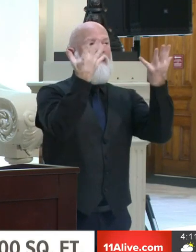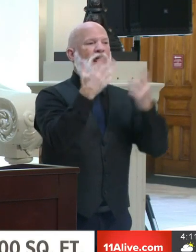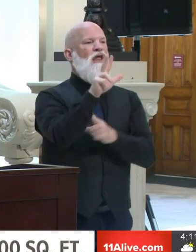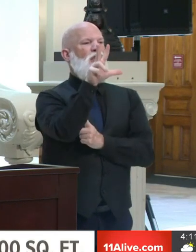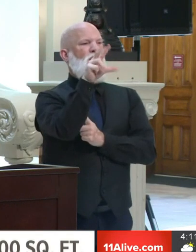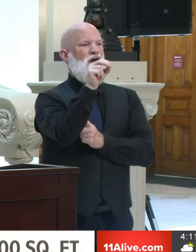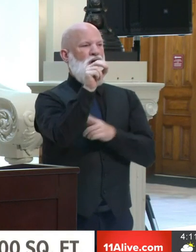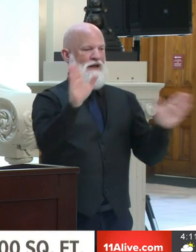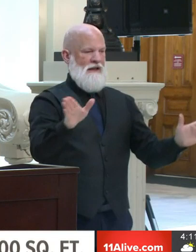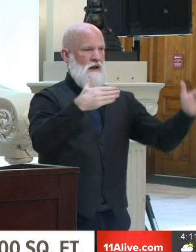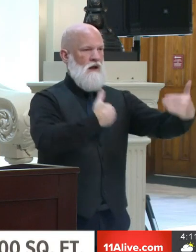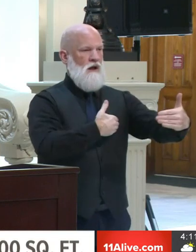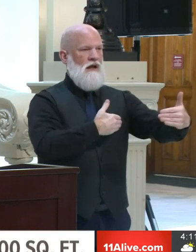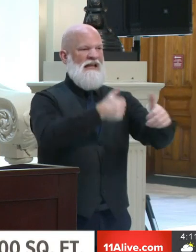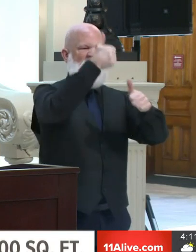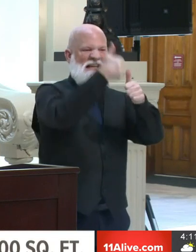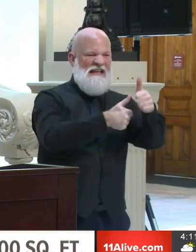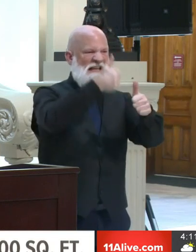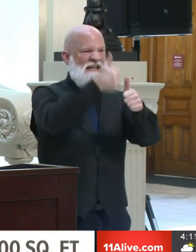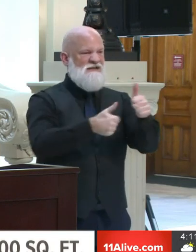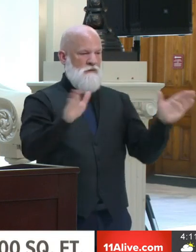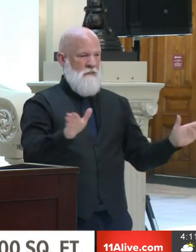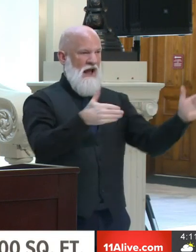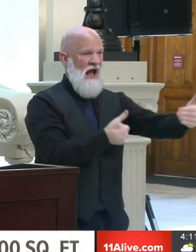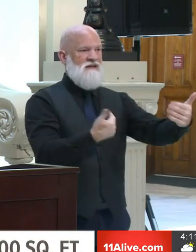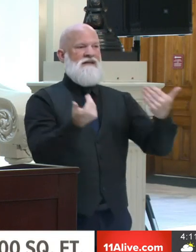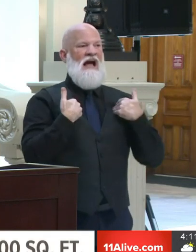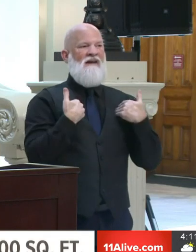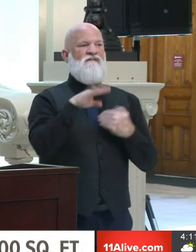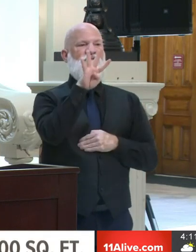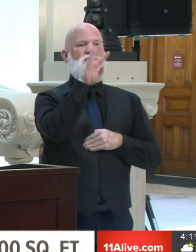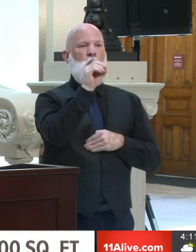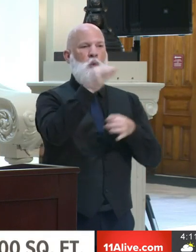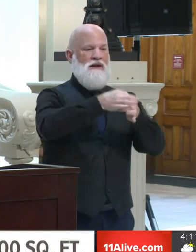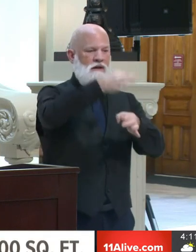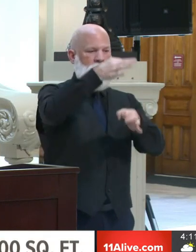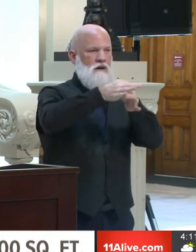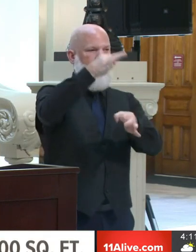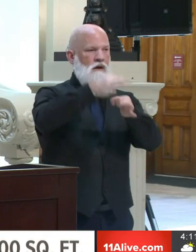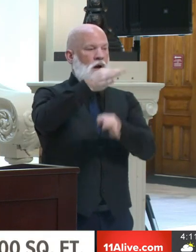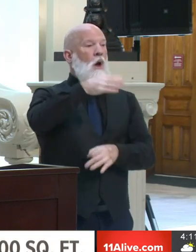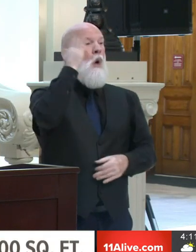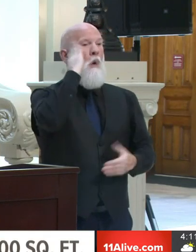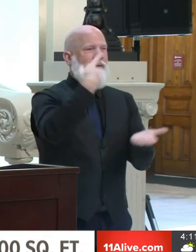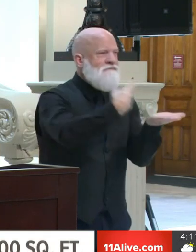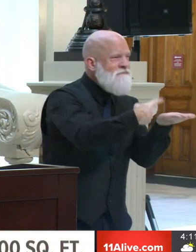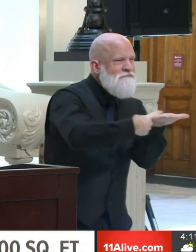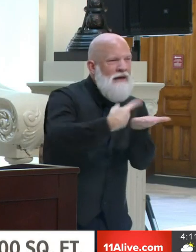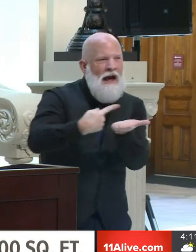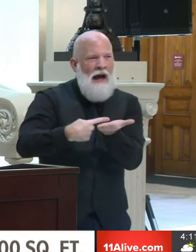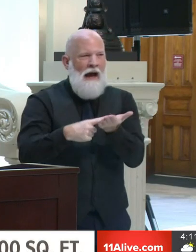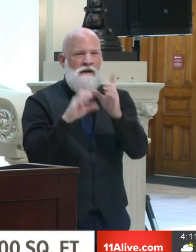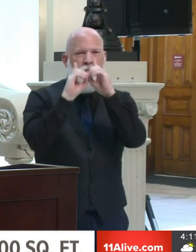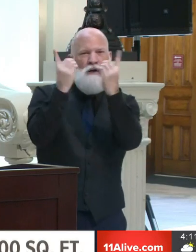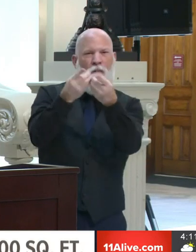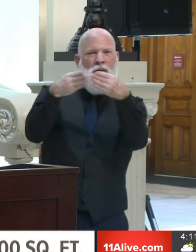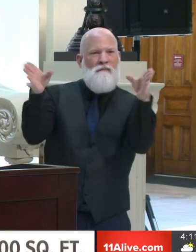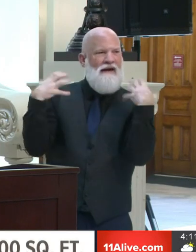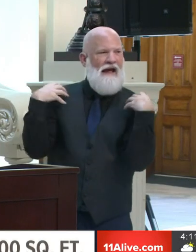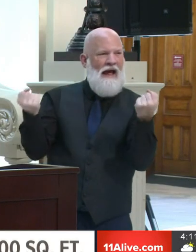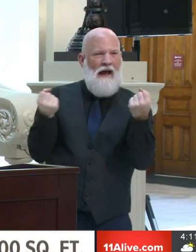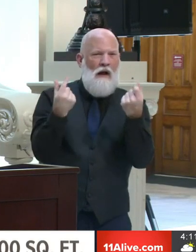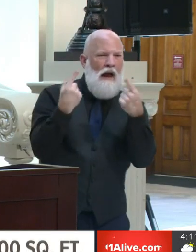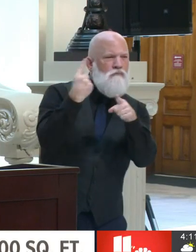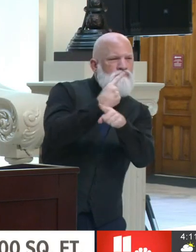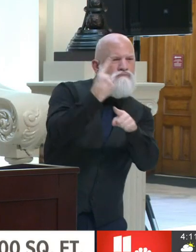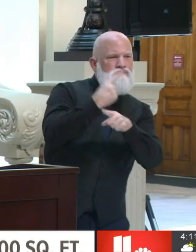case, and we will be working with officials in the Department of Public Health to determine how it will be distributed. We